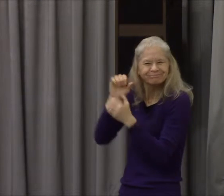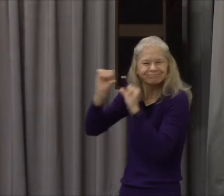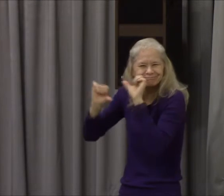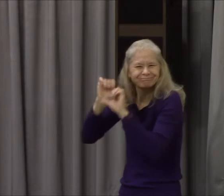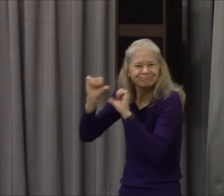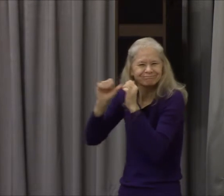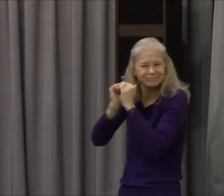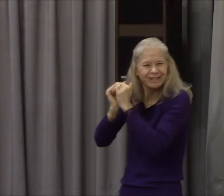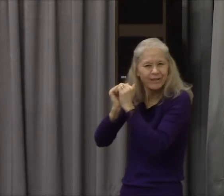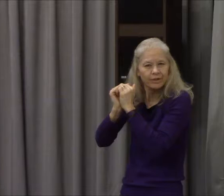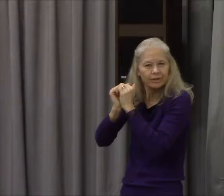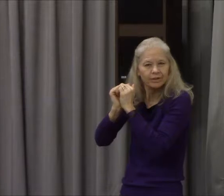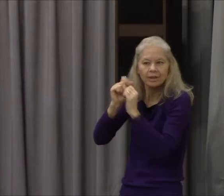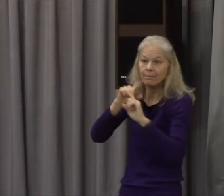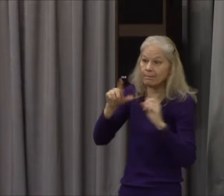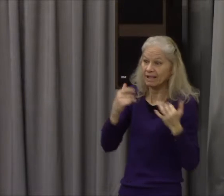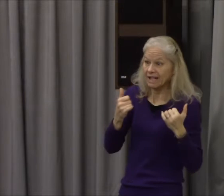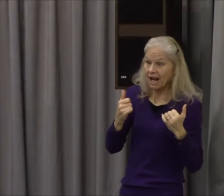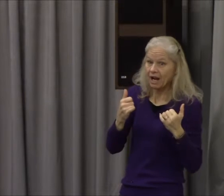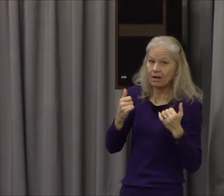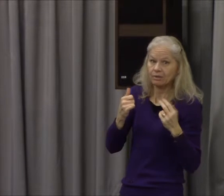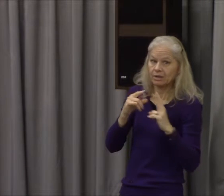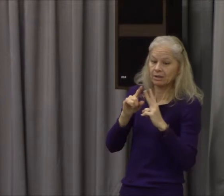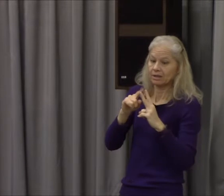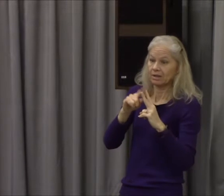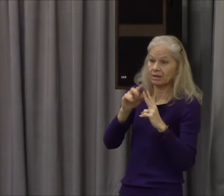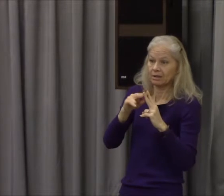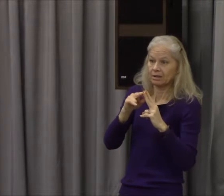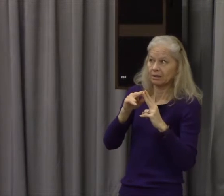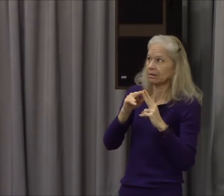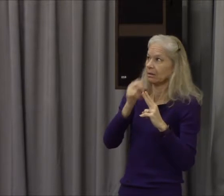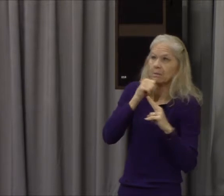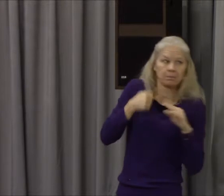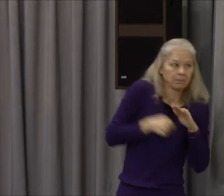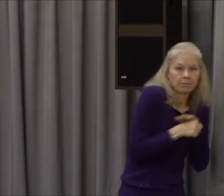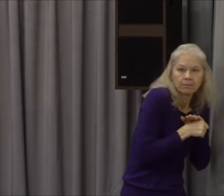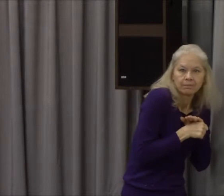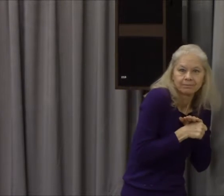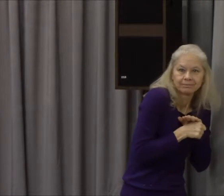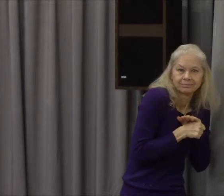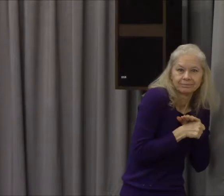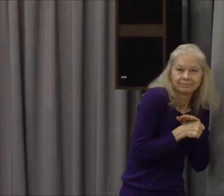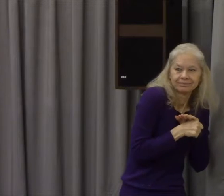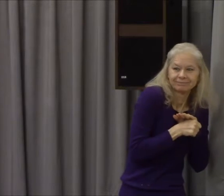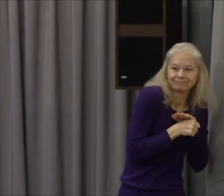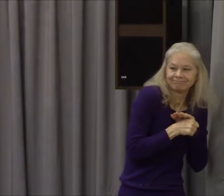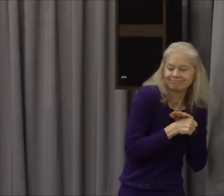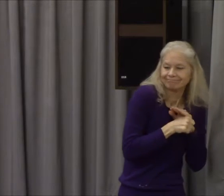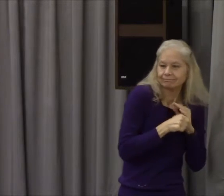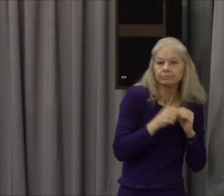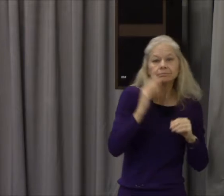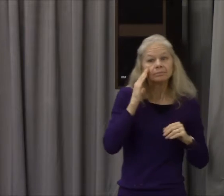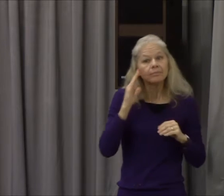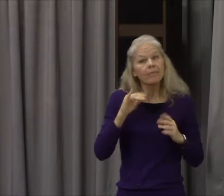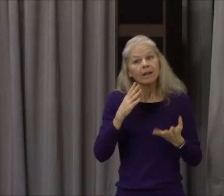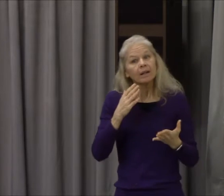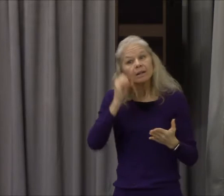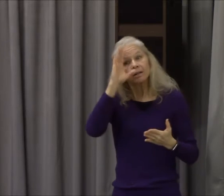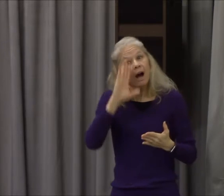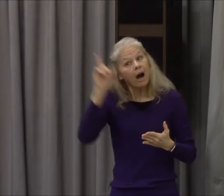you see the thing is God hadn't been hiding from us but ever since the garden of Eden man has been trying to hide from God right